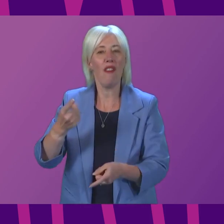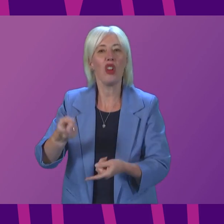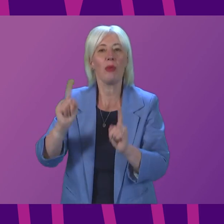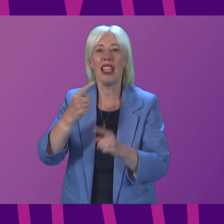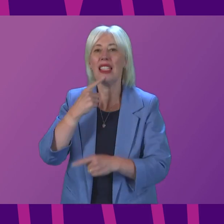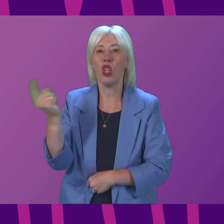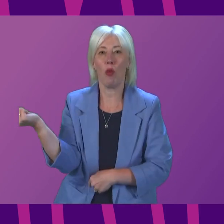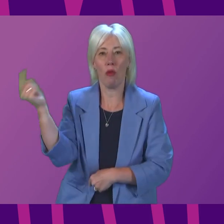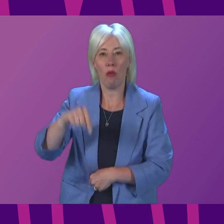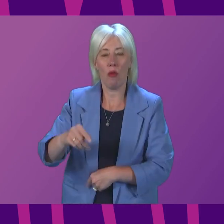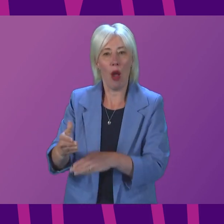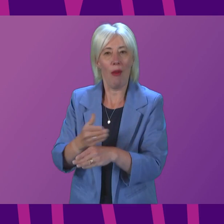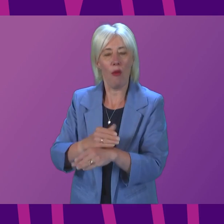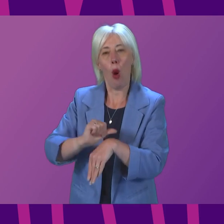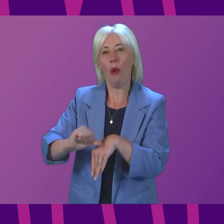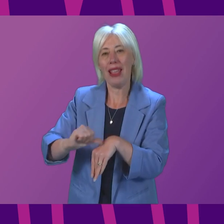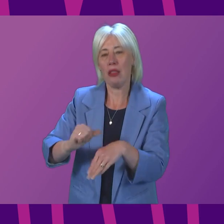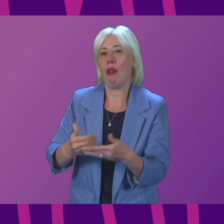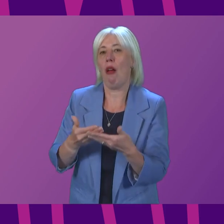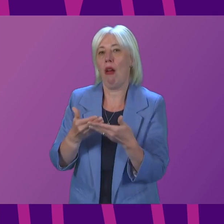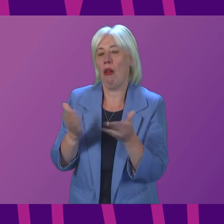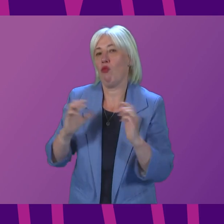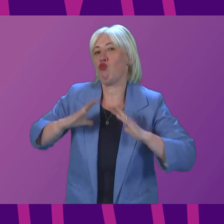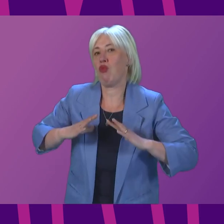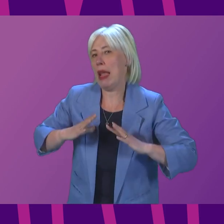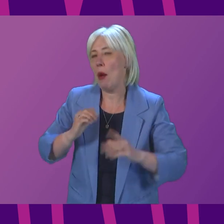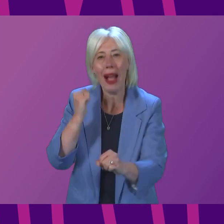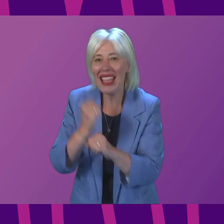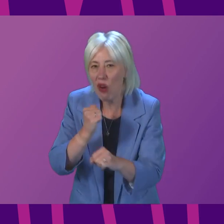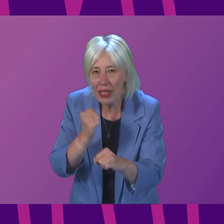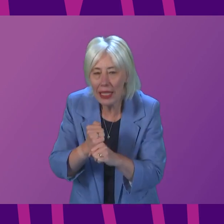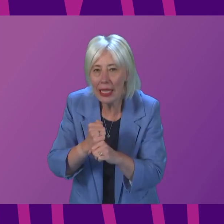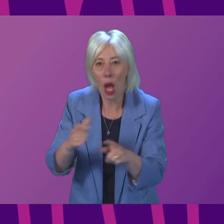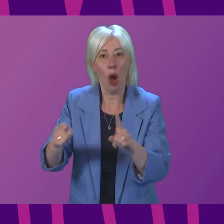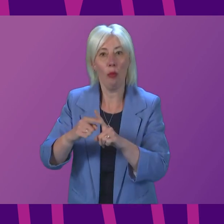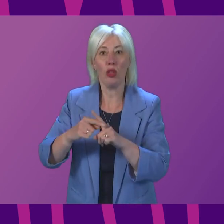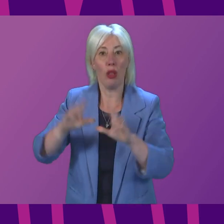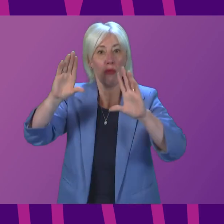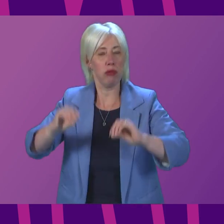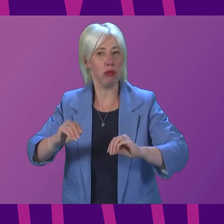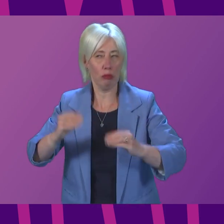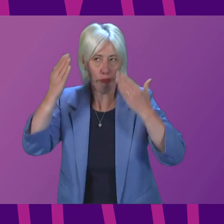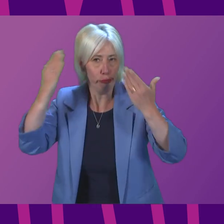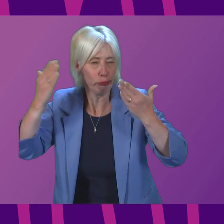Parliament again before the Easter recess, but there is no guarantee that a positive announcement will be made then.